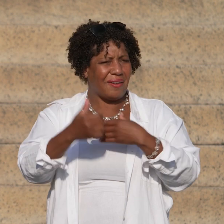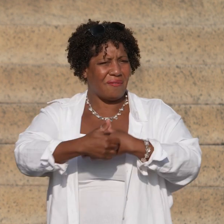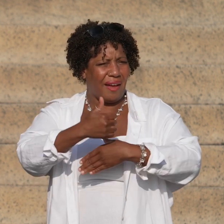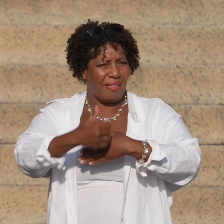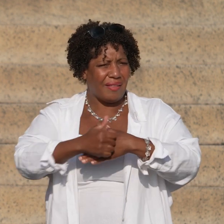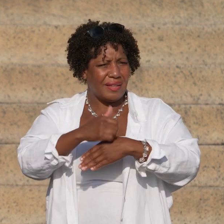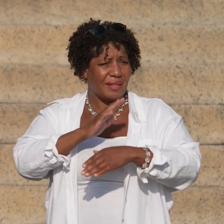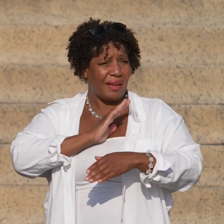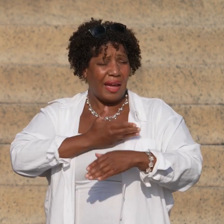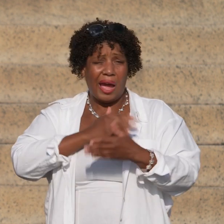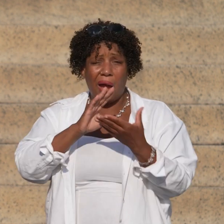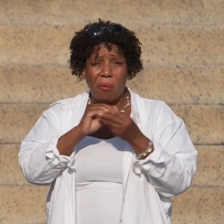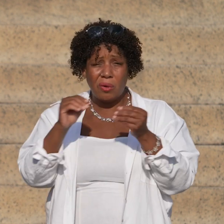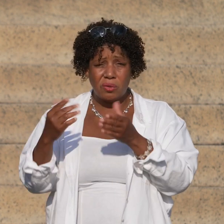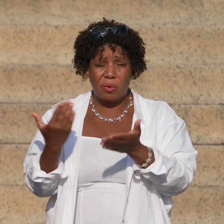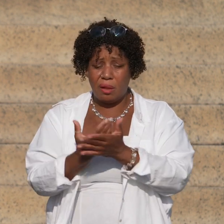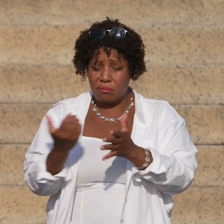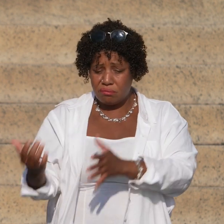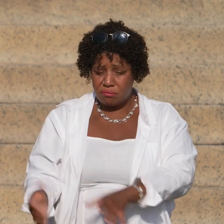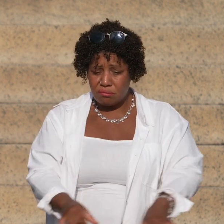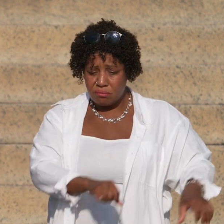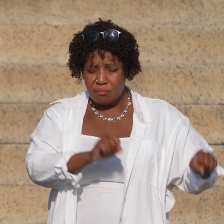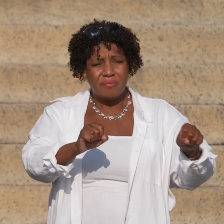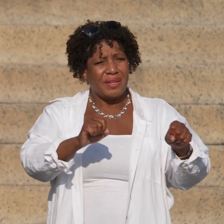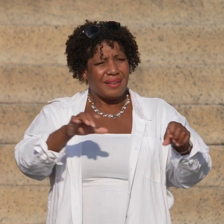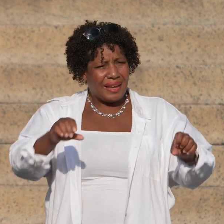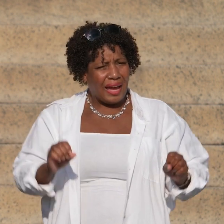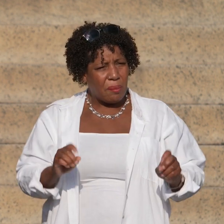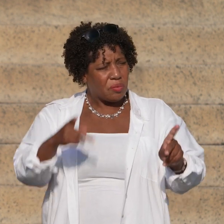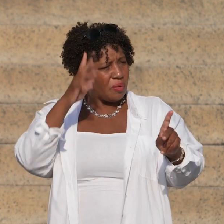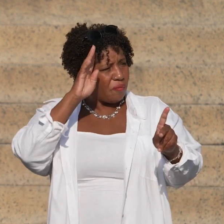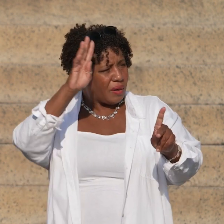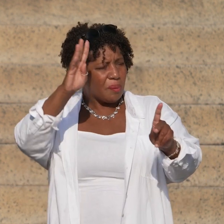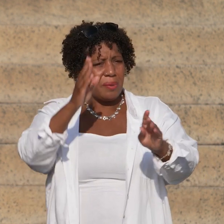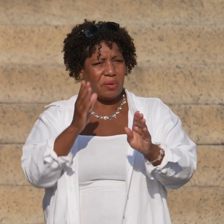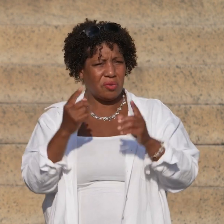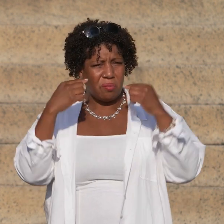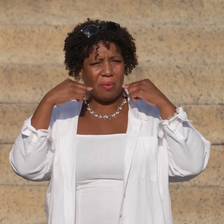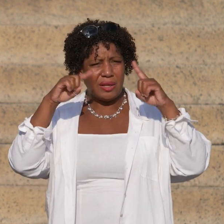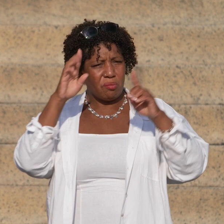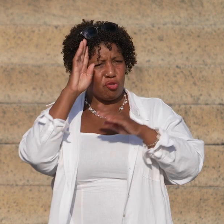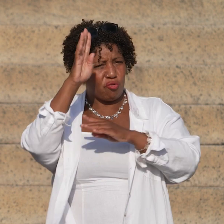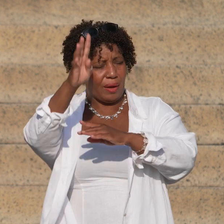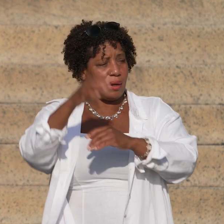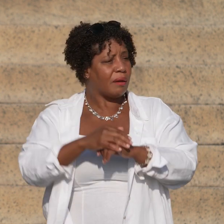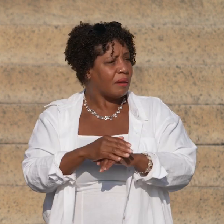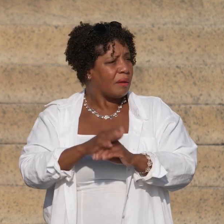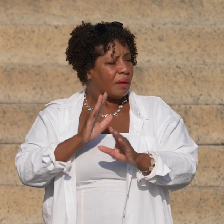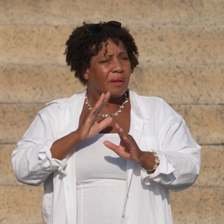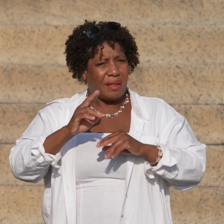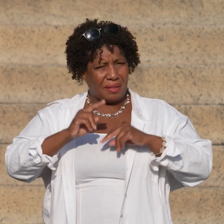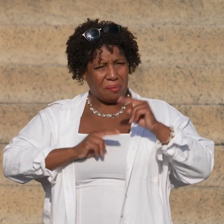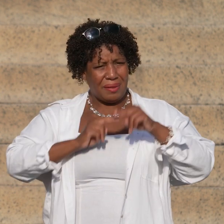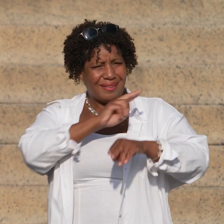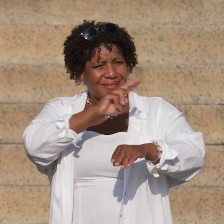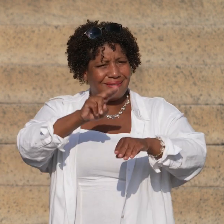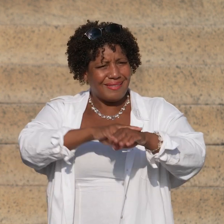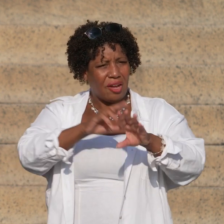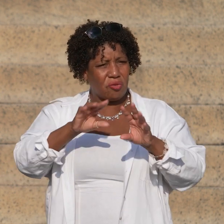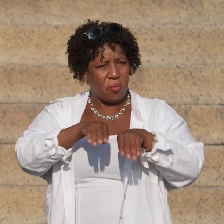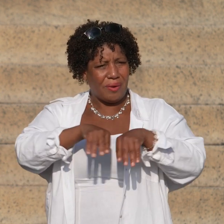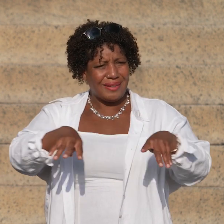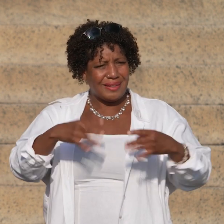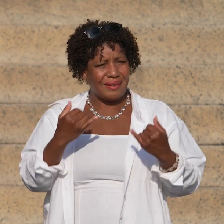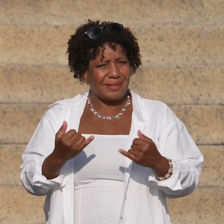reclaim our narratives, and create opportunities for communities to prosper. We are building a national organization